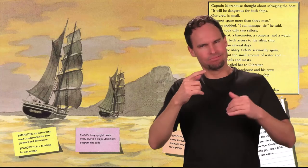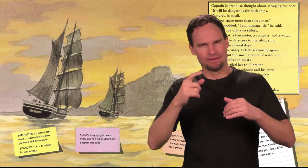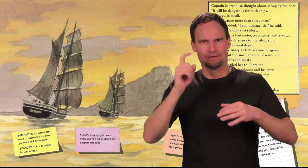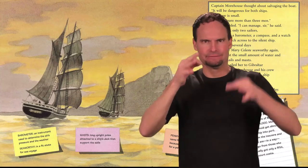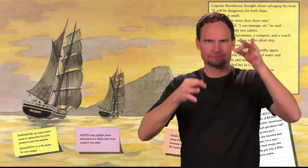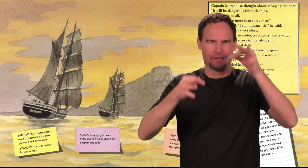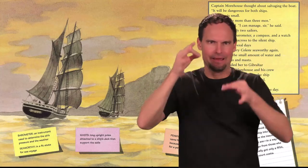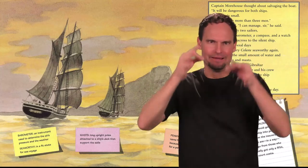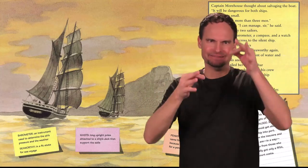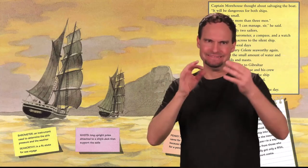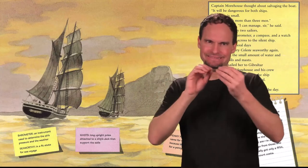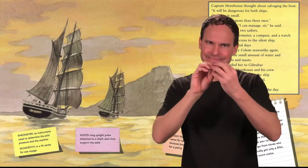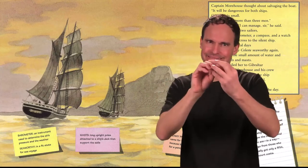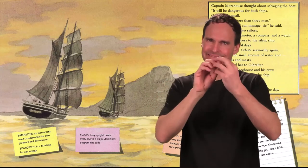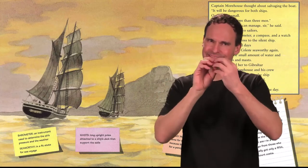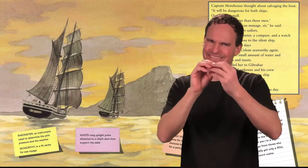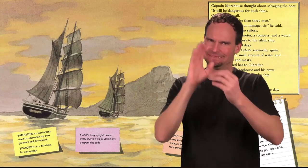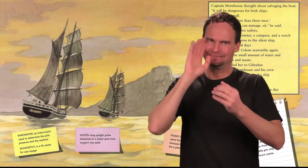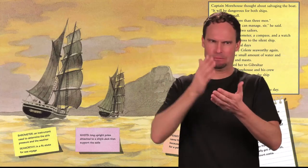trial.